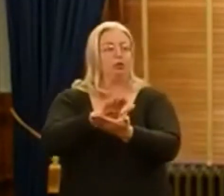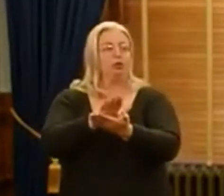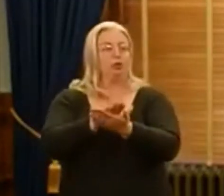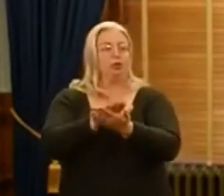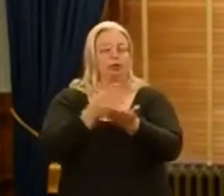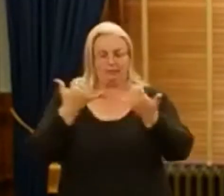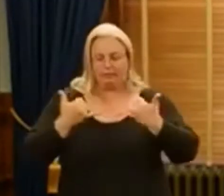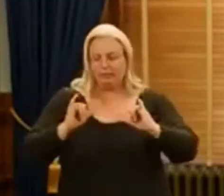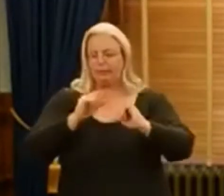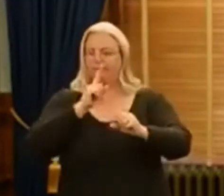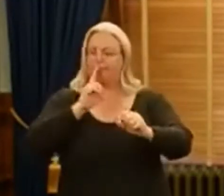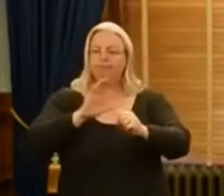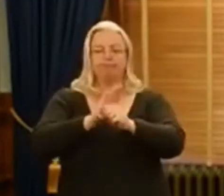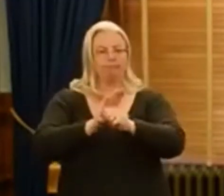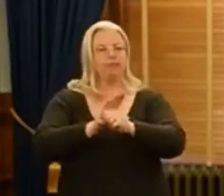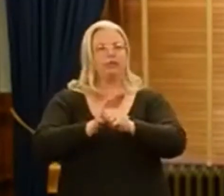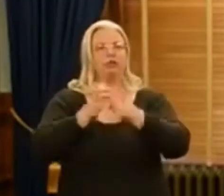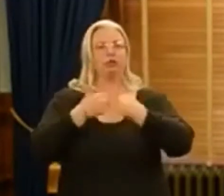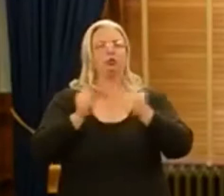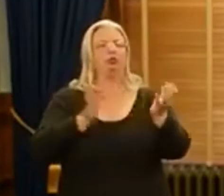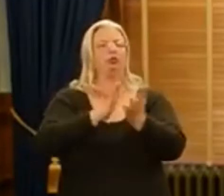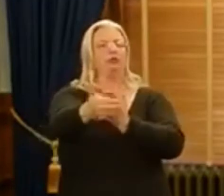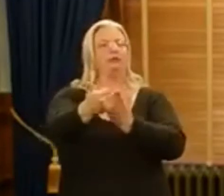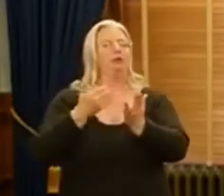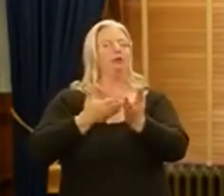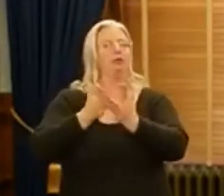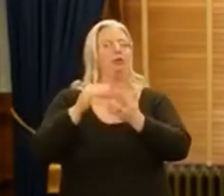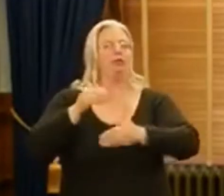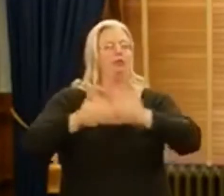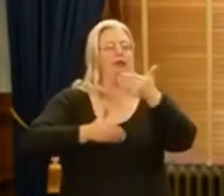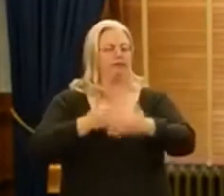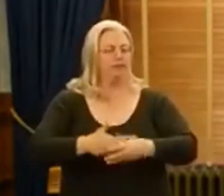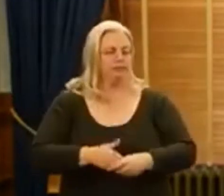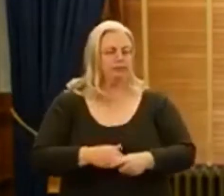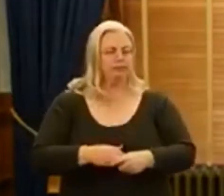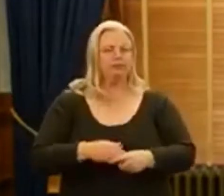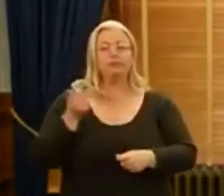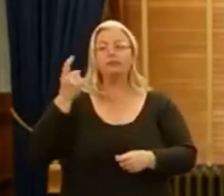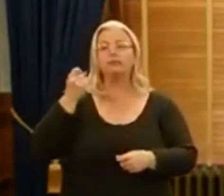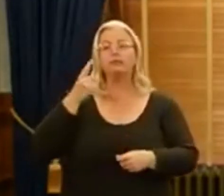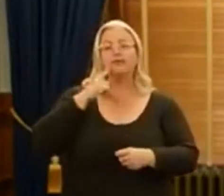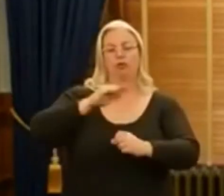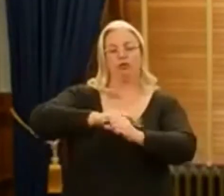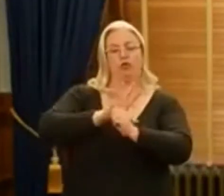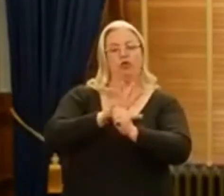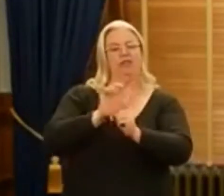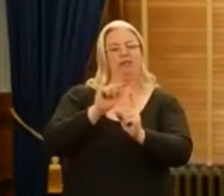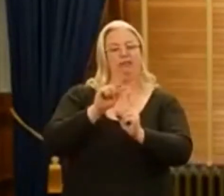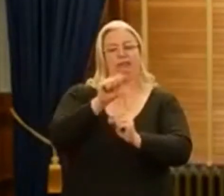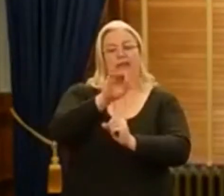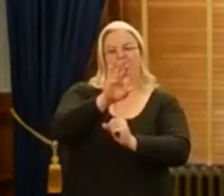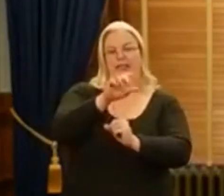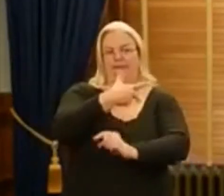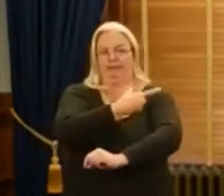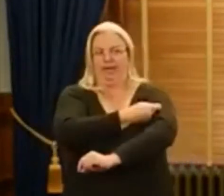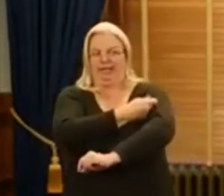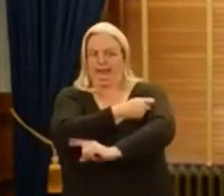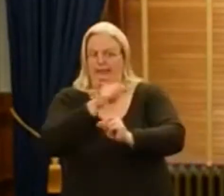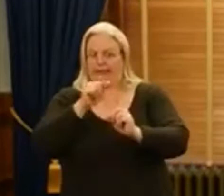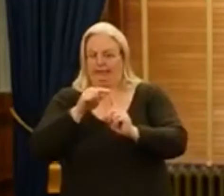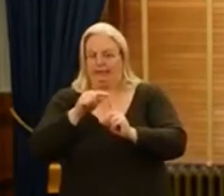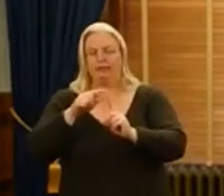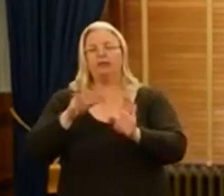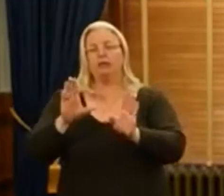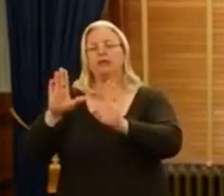and I remain committed to transparency throughout the process. Now, in terms of the COVID-19 vaccine, here is what